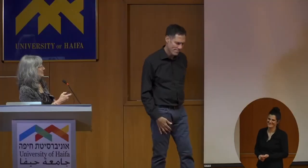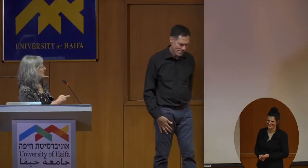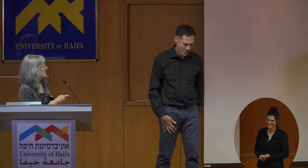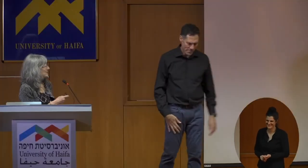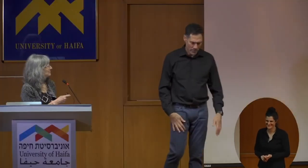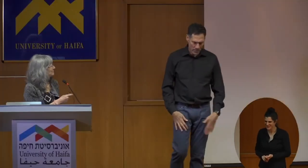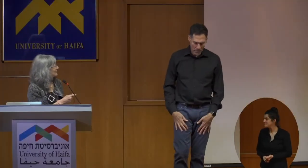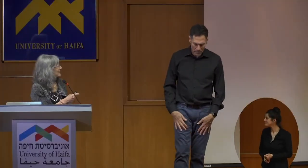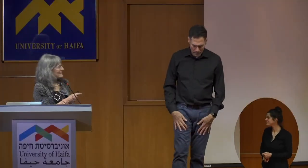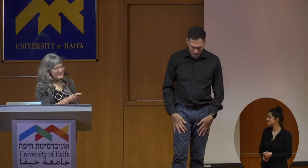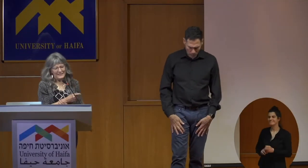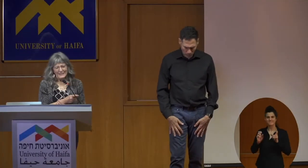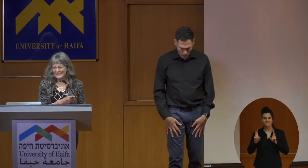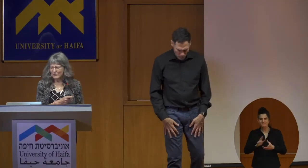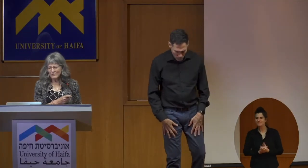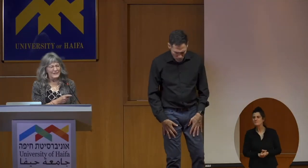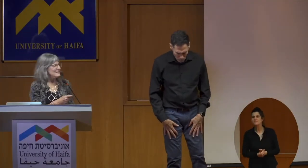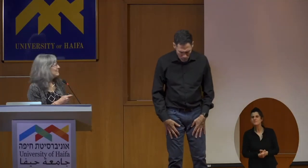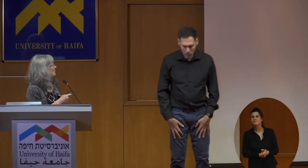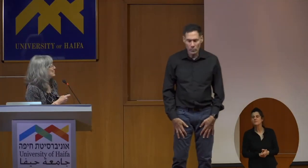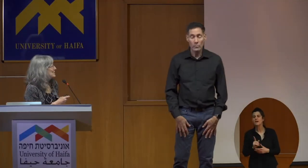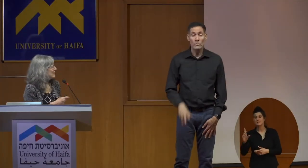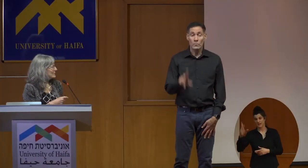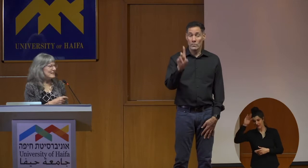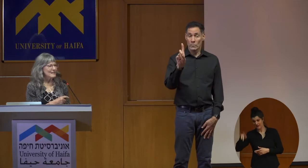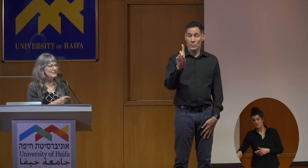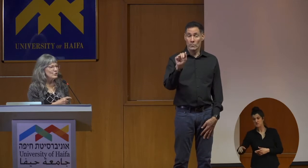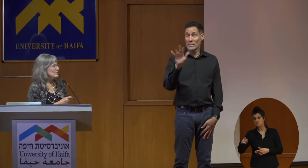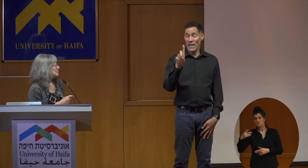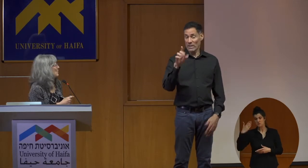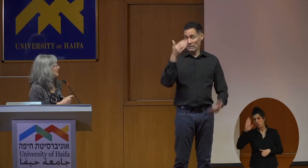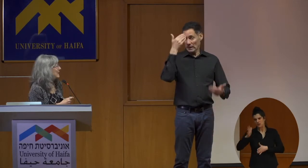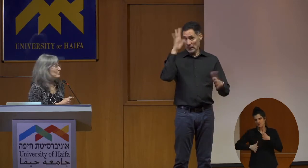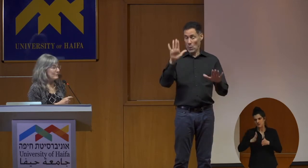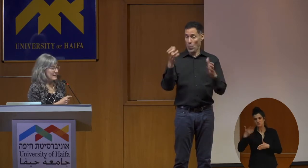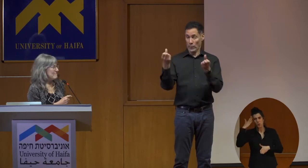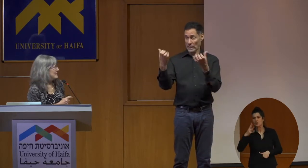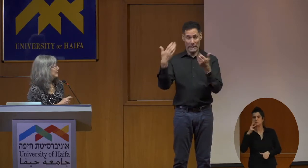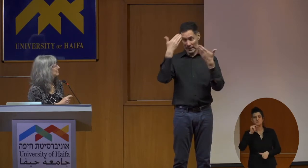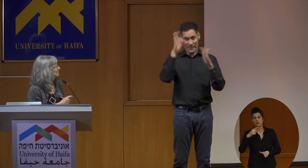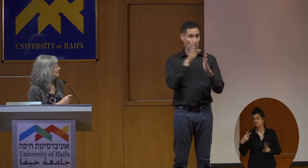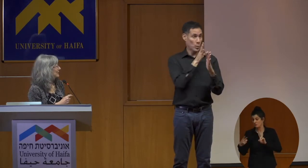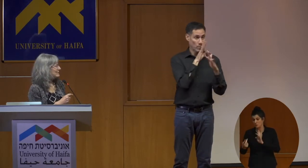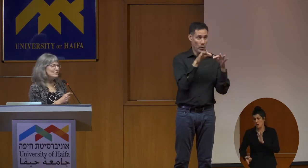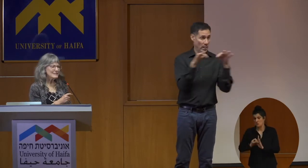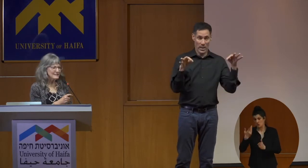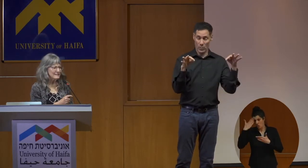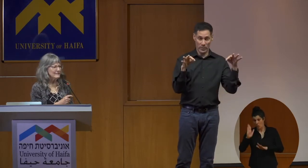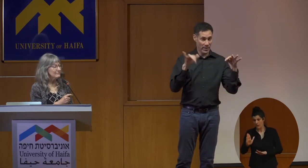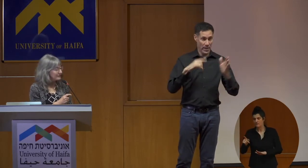Okay. So David knew neither signed nor spoke in language when I met him. But as you can see, he